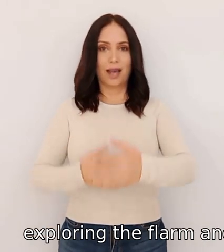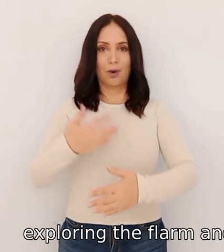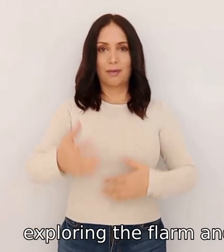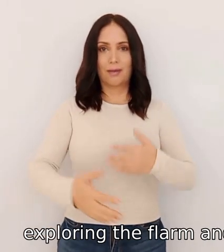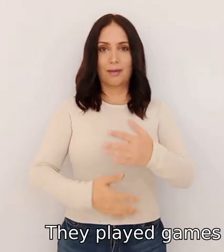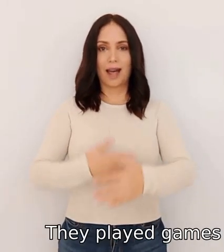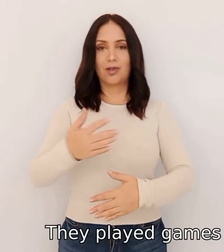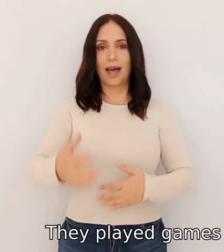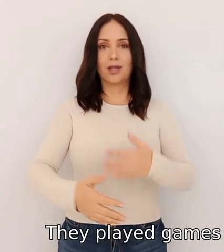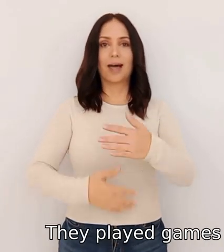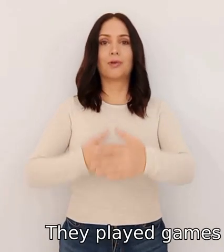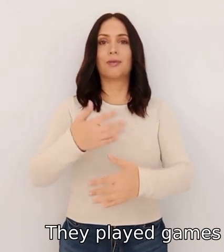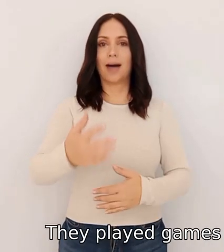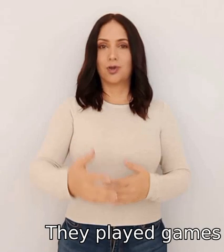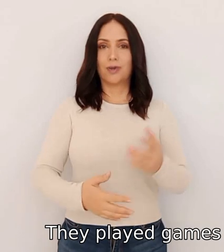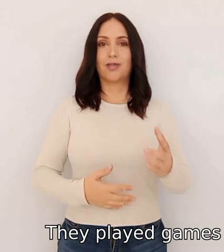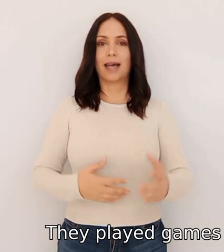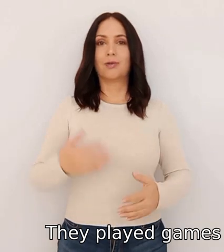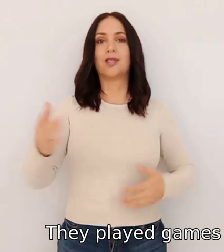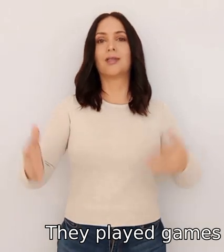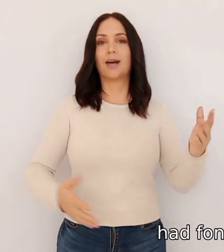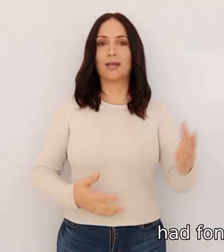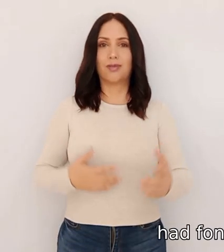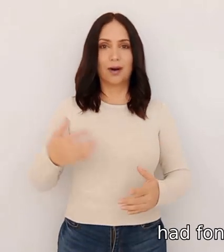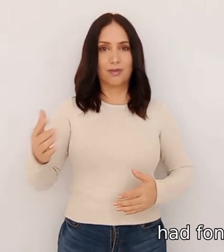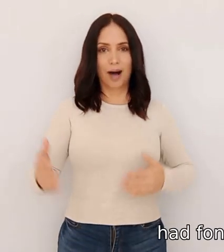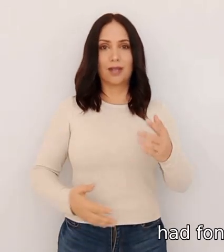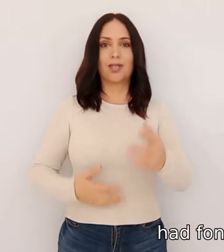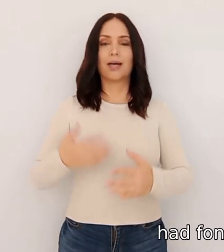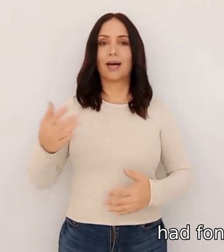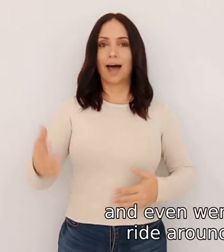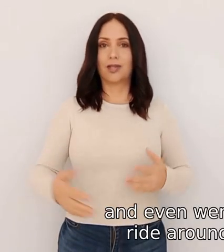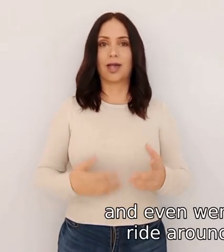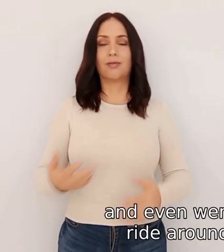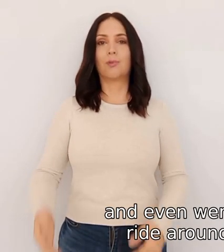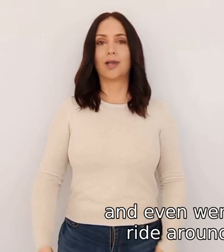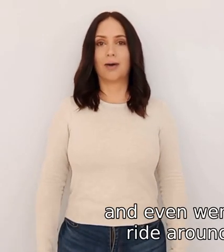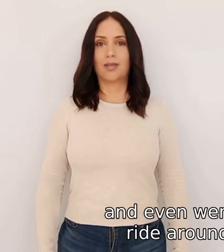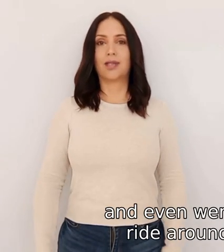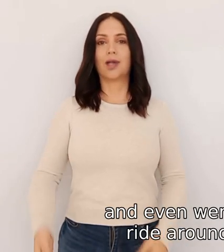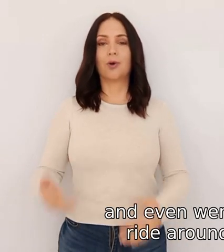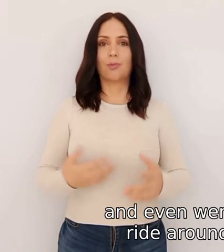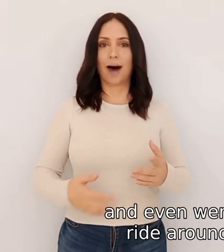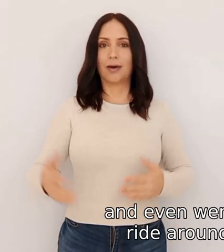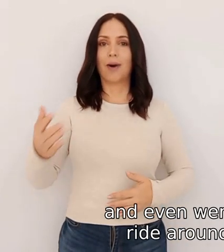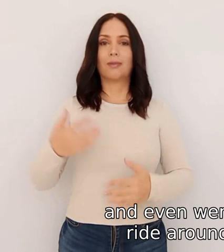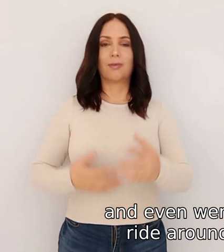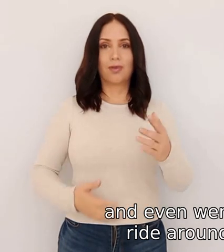field they played games a fetch with thieves had fun fights and even went on a physical ride around the